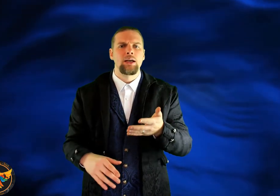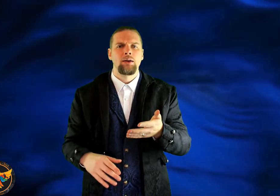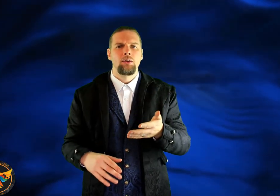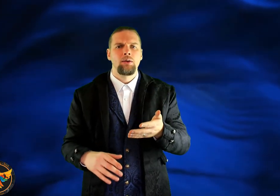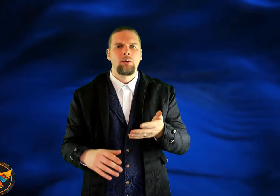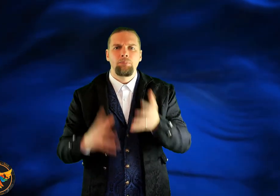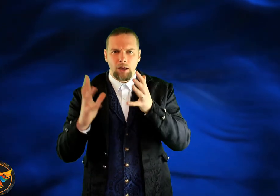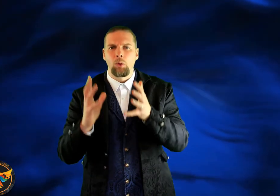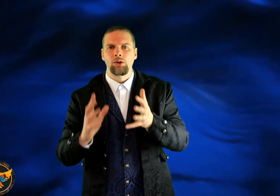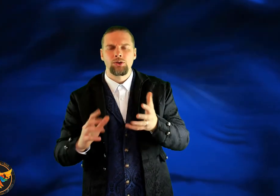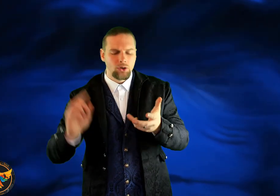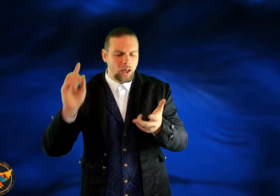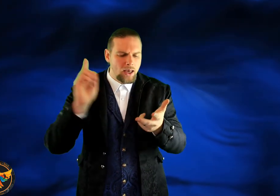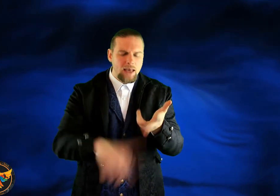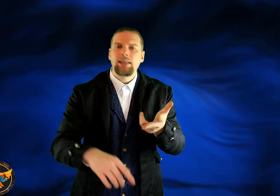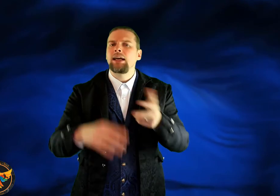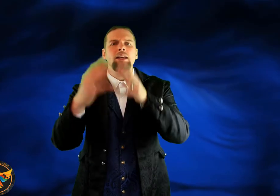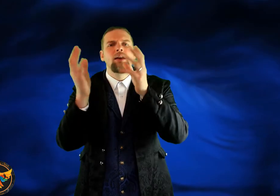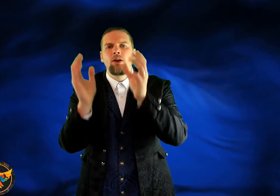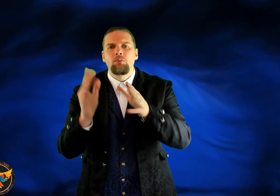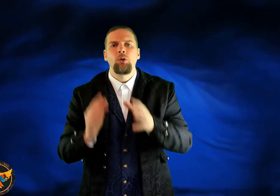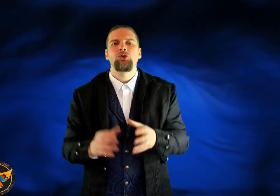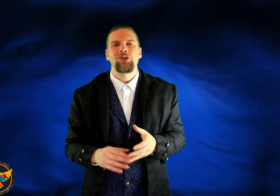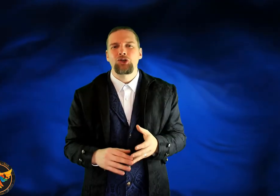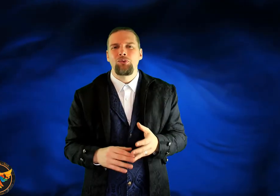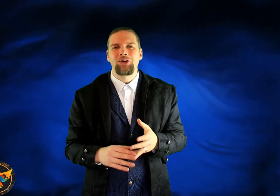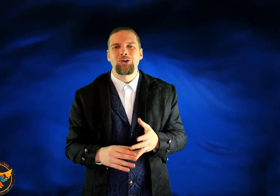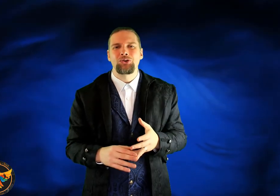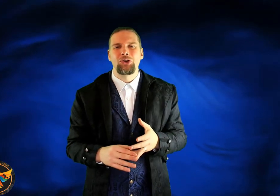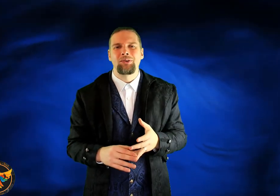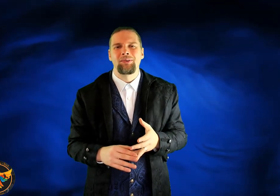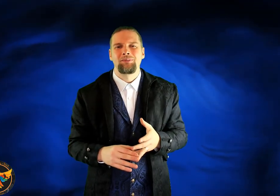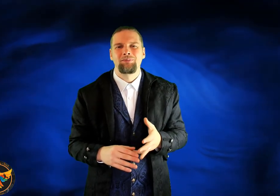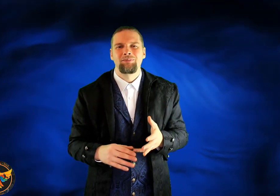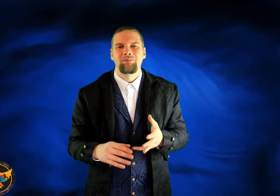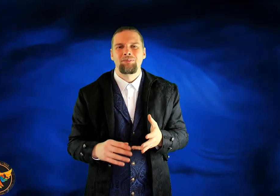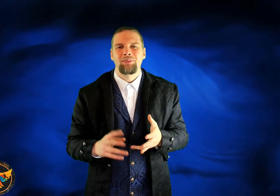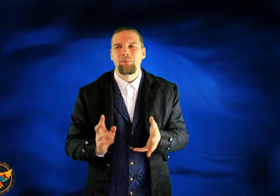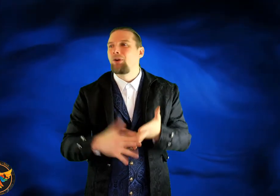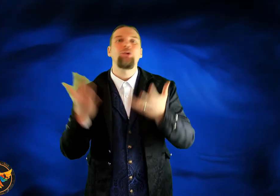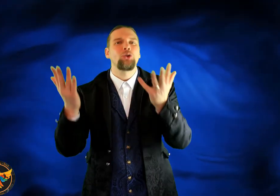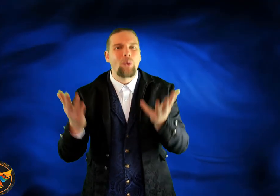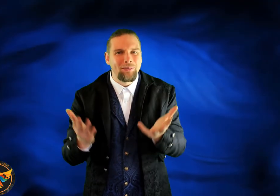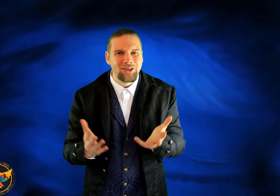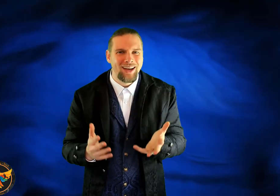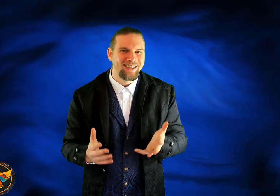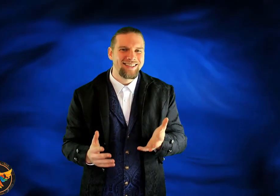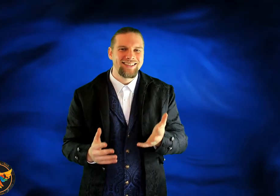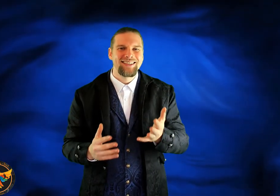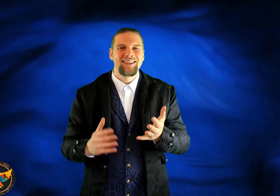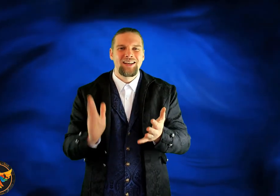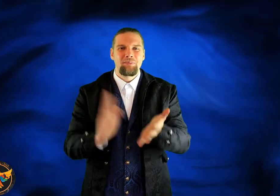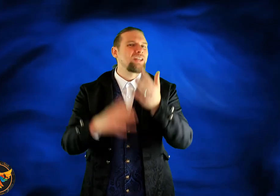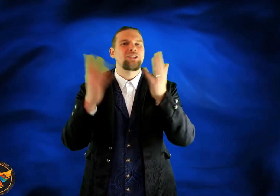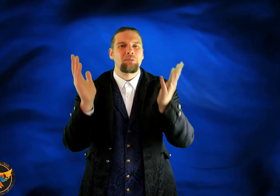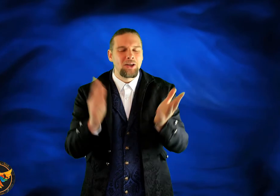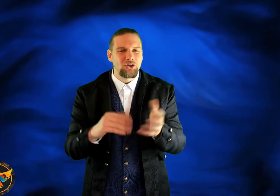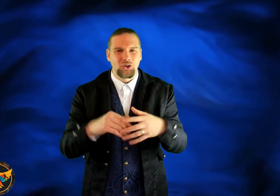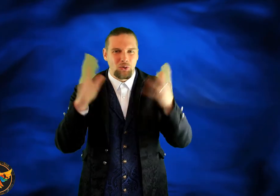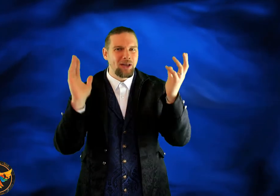bigger ones. So I'm getting motivational videos done, building the websites, painting a picture, doing